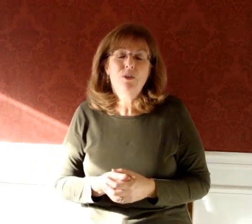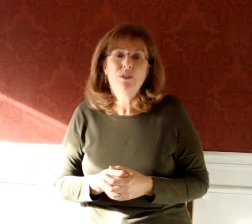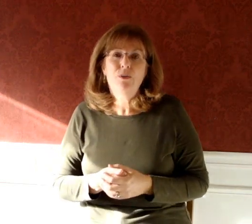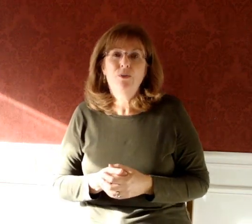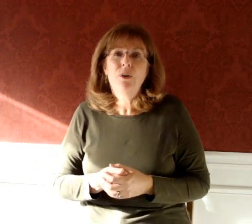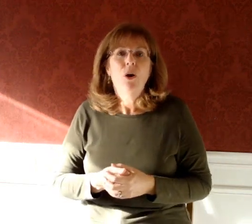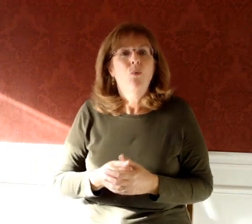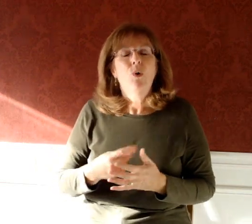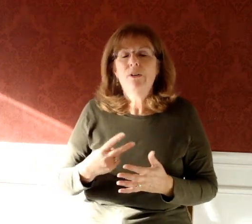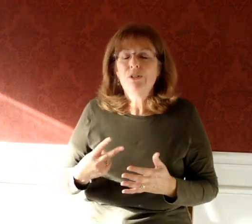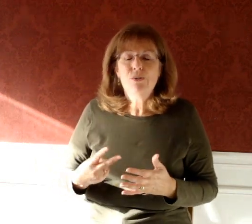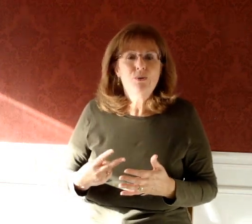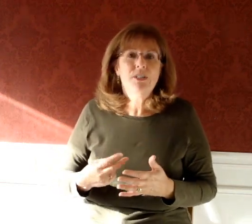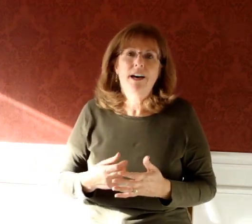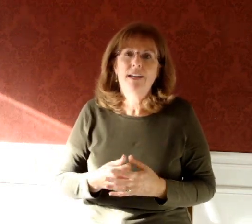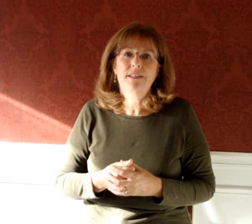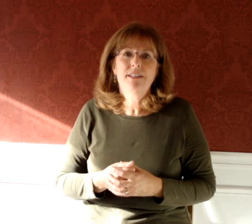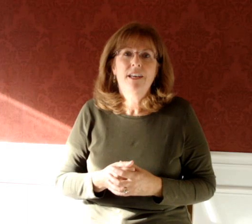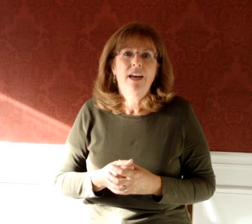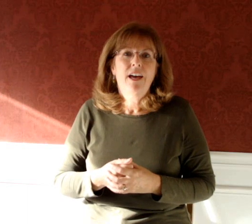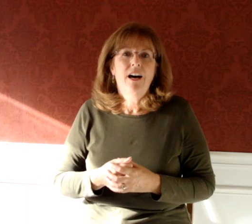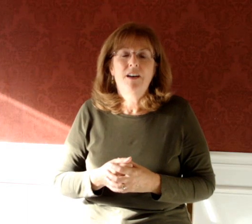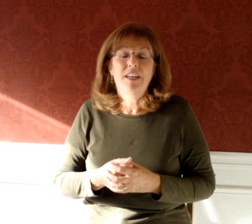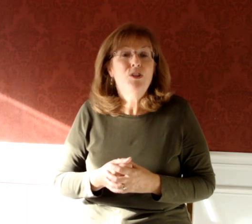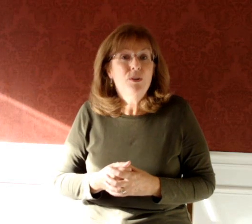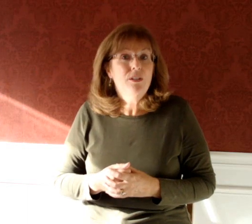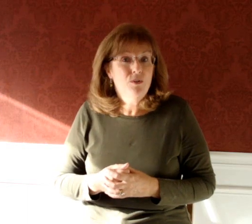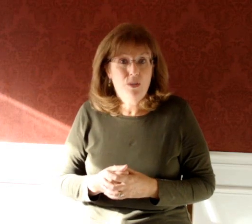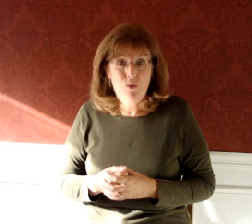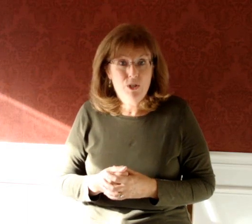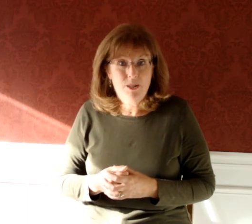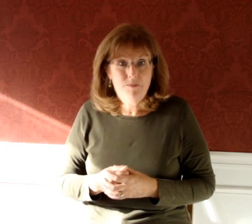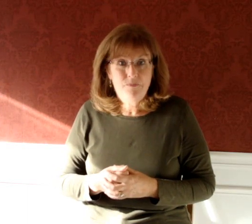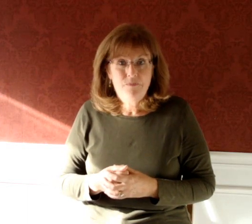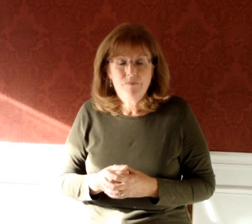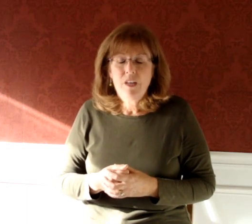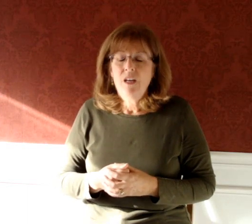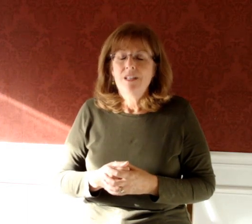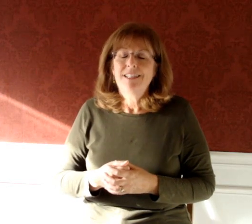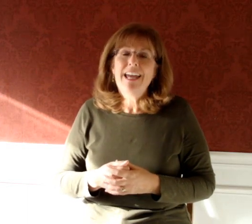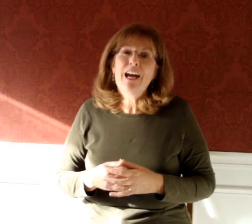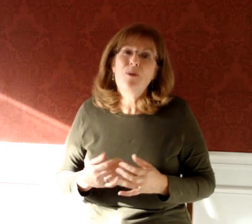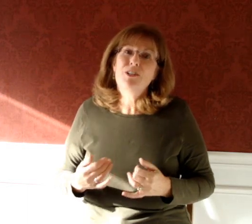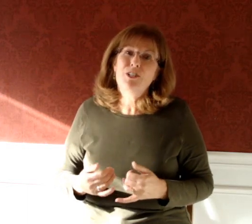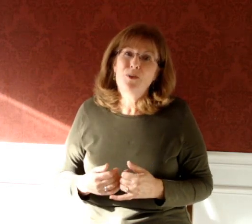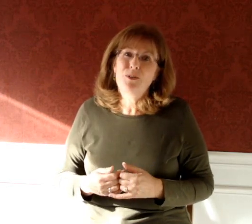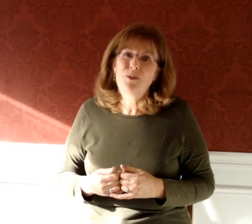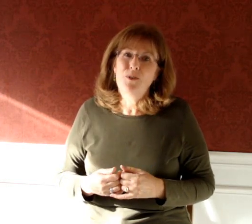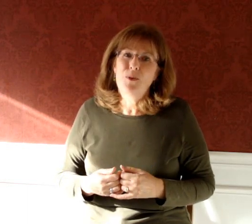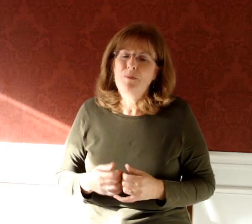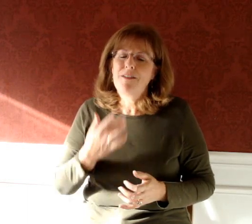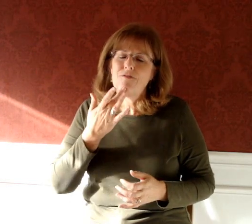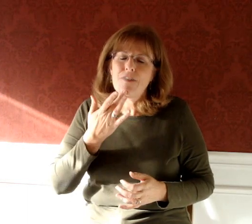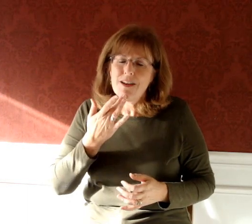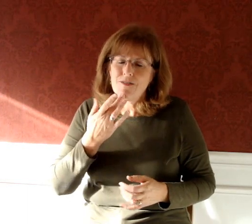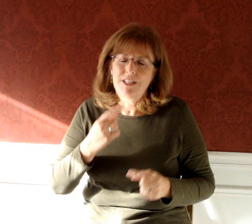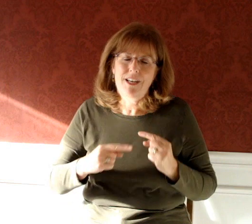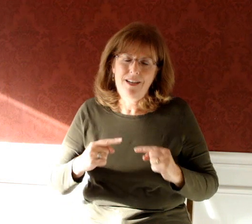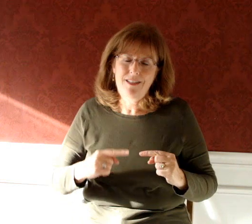with you one or two signs that you can use in worship. Today I want to share with you one of my favorite signs,